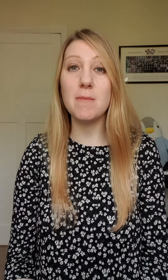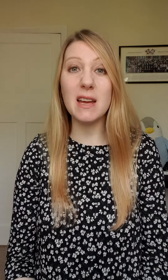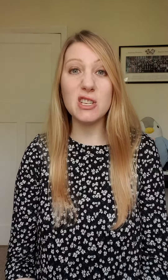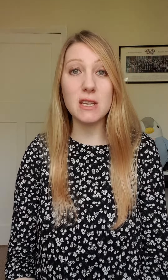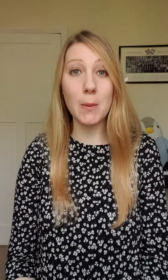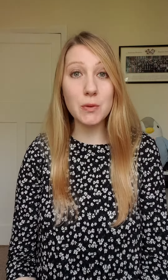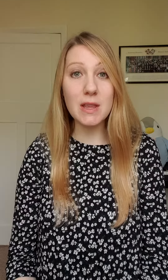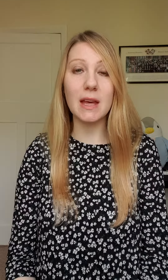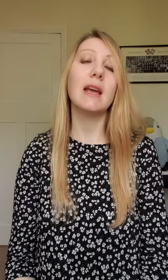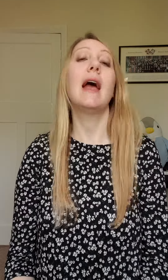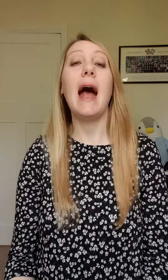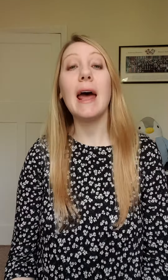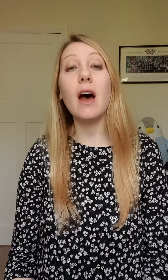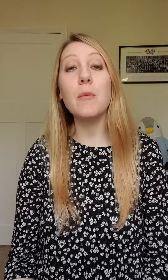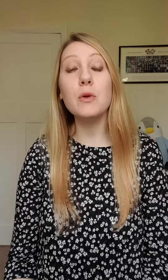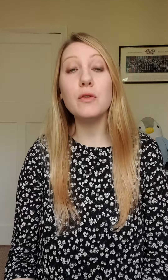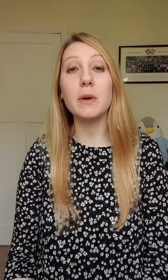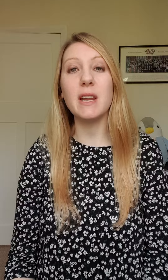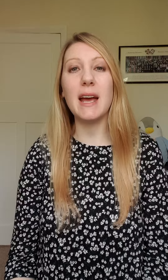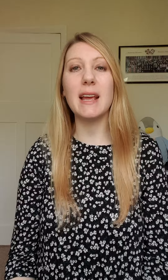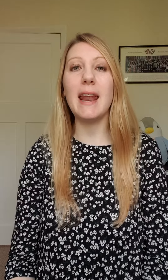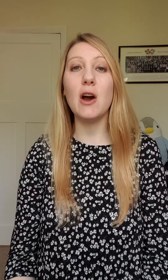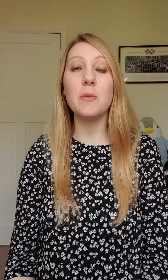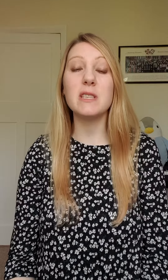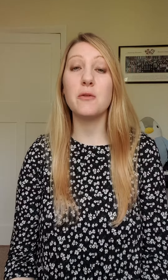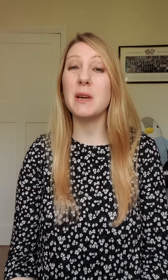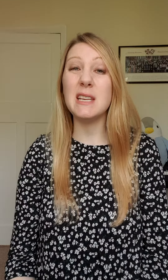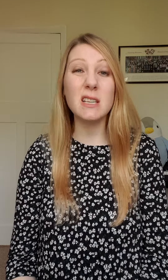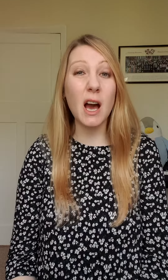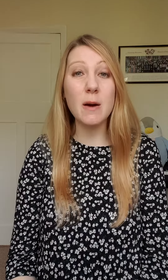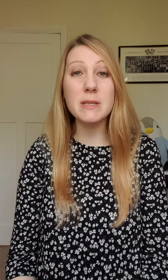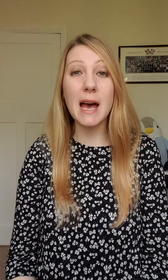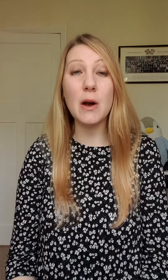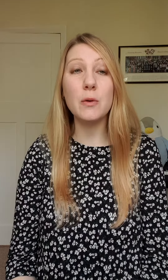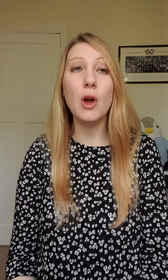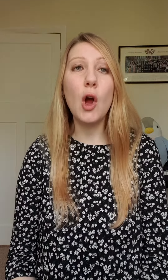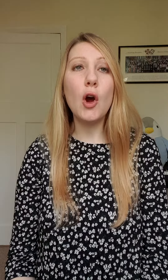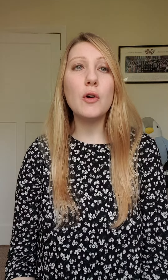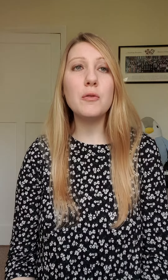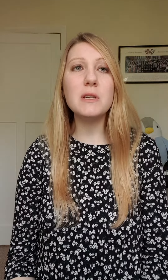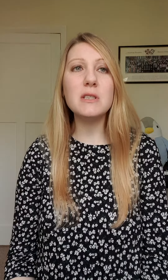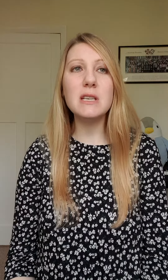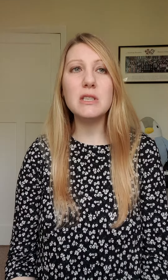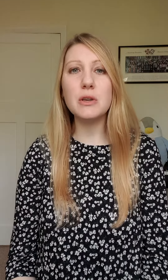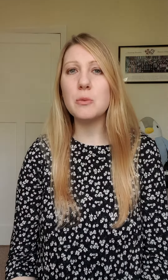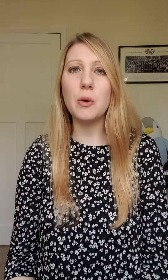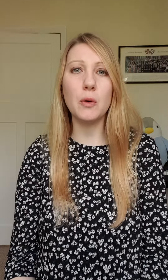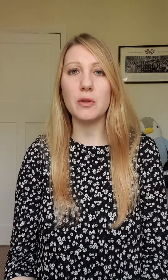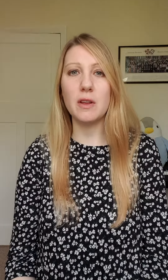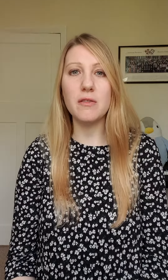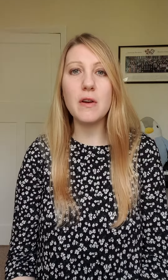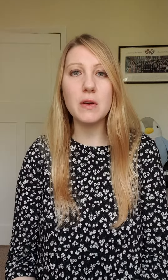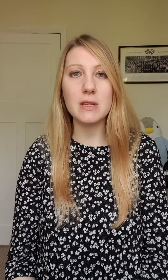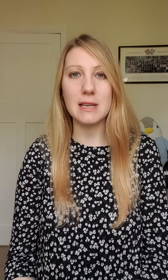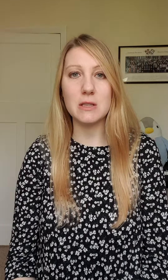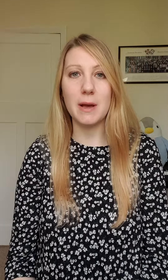matches our breathing and our movement and can help us if we need to calm down or if we just need to pause and focus a little bit.